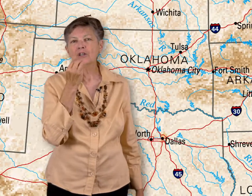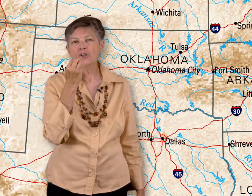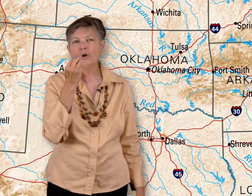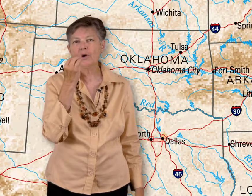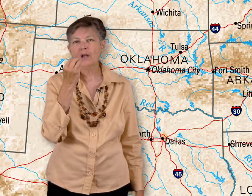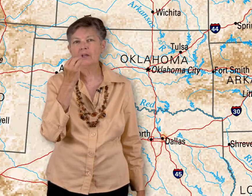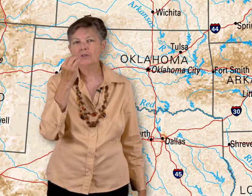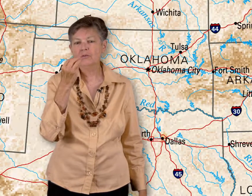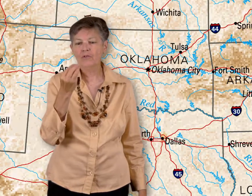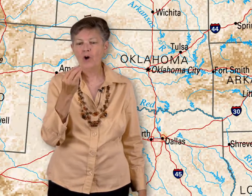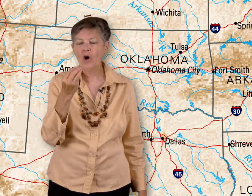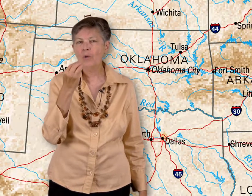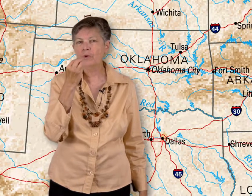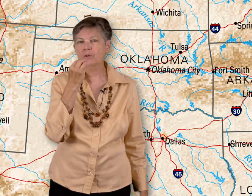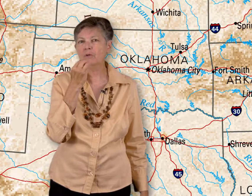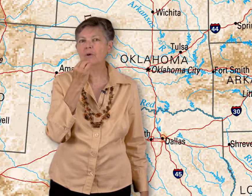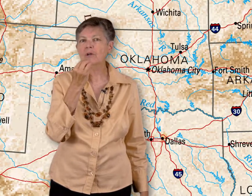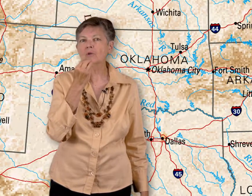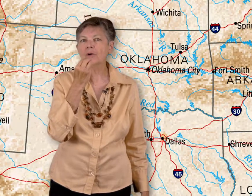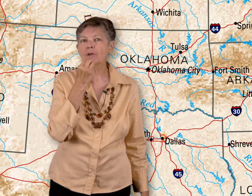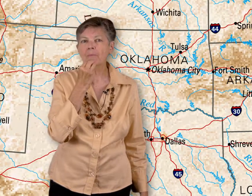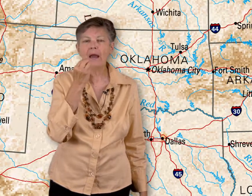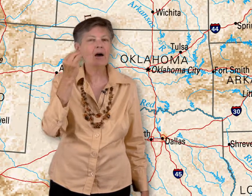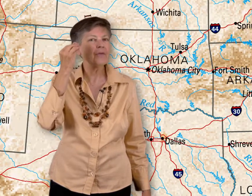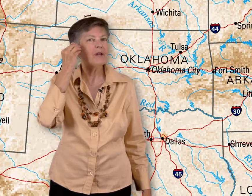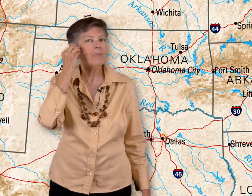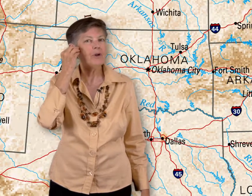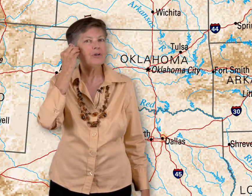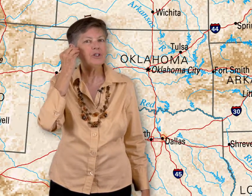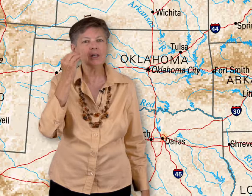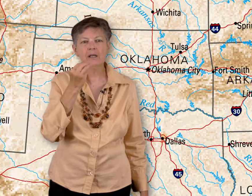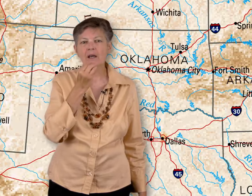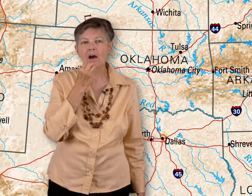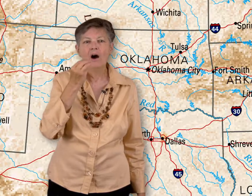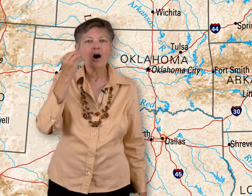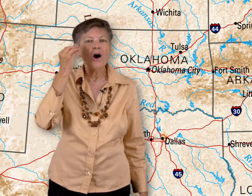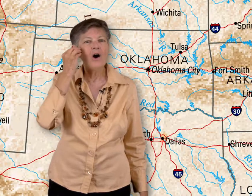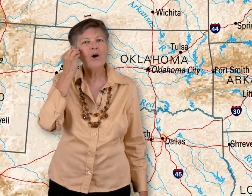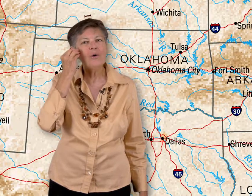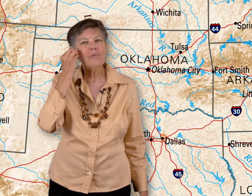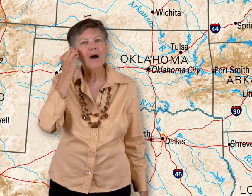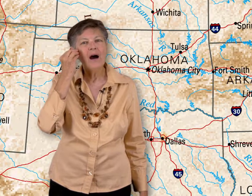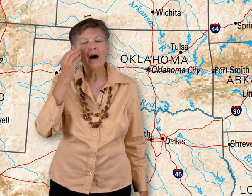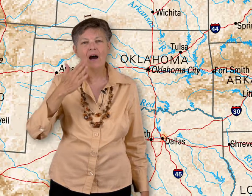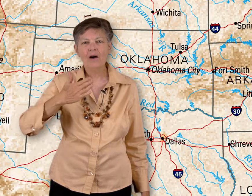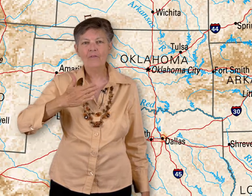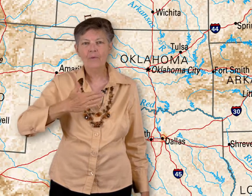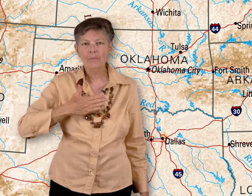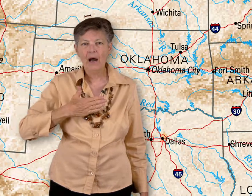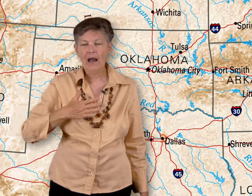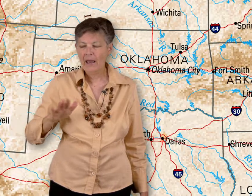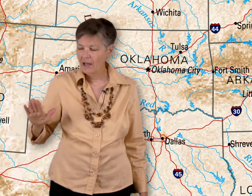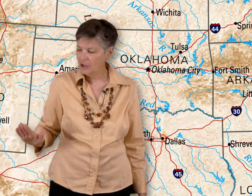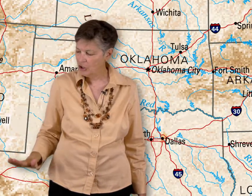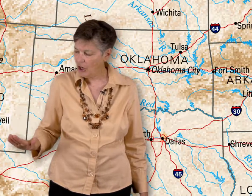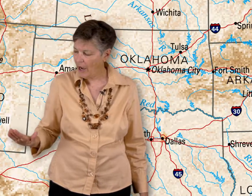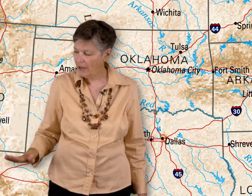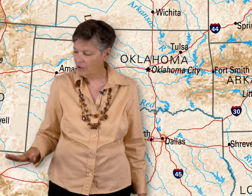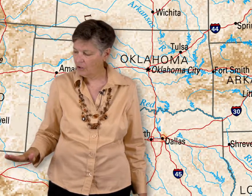So we're going to do, for home you do toward your mouth and up on your cheek. Home of my childhood.